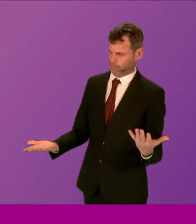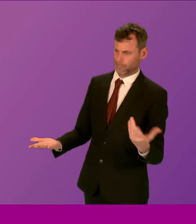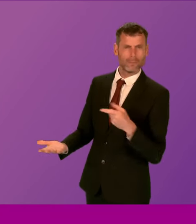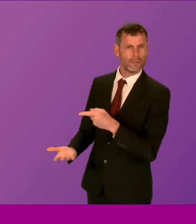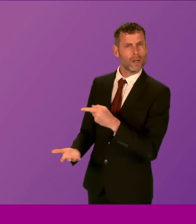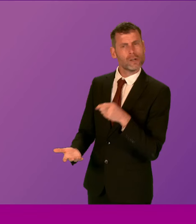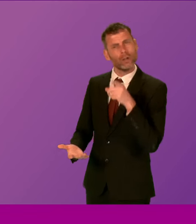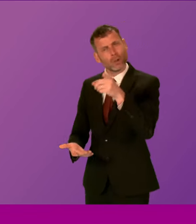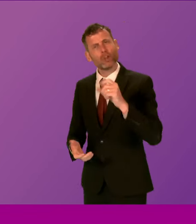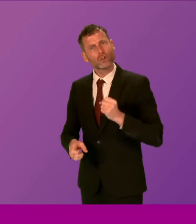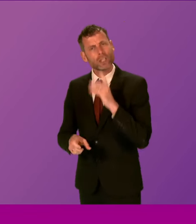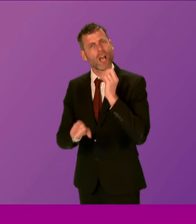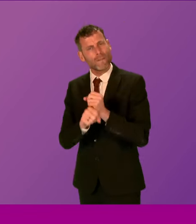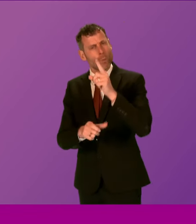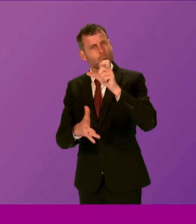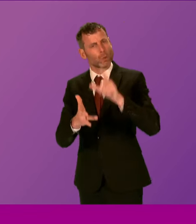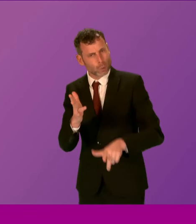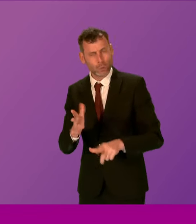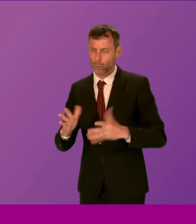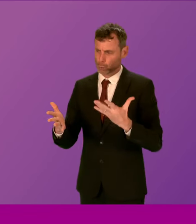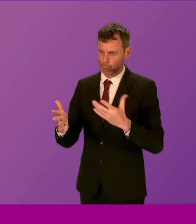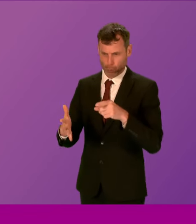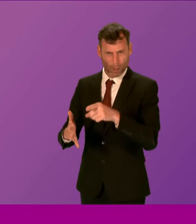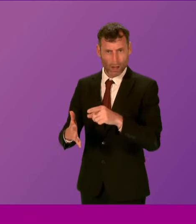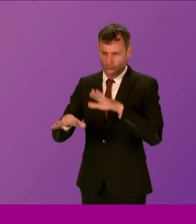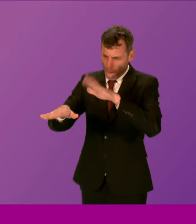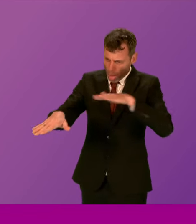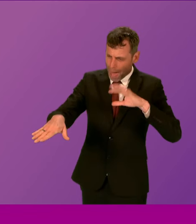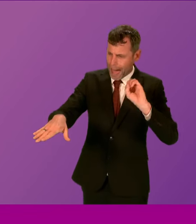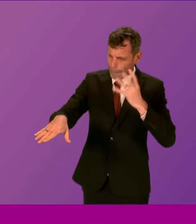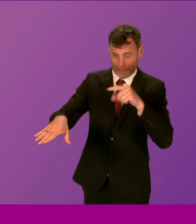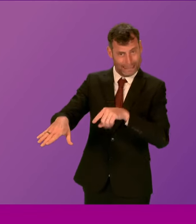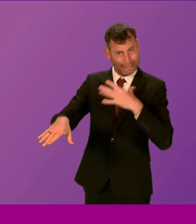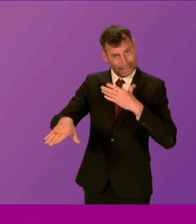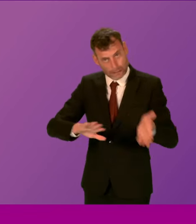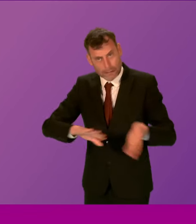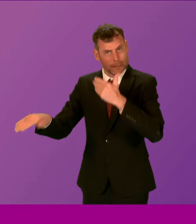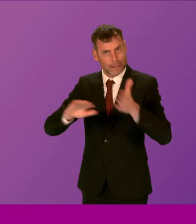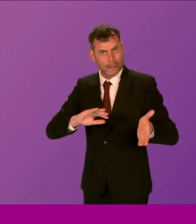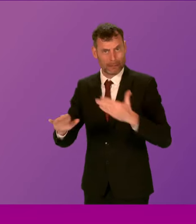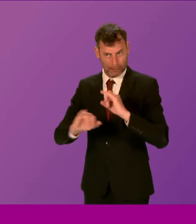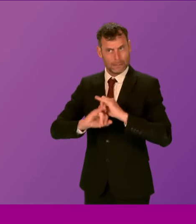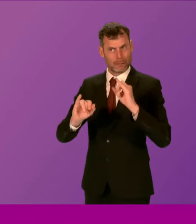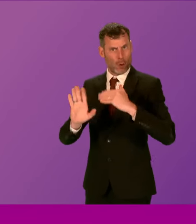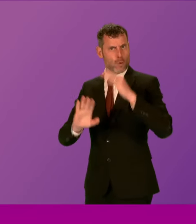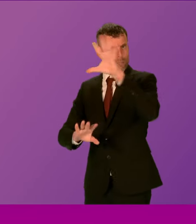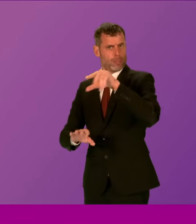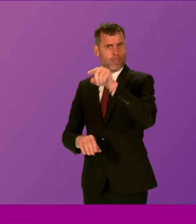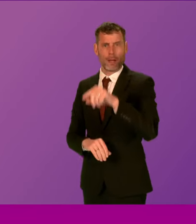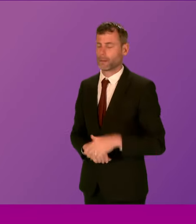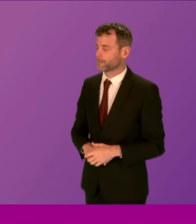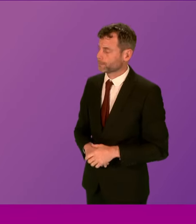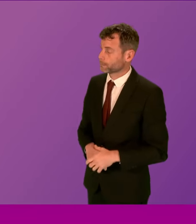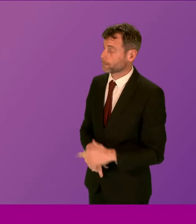the Scottish Government take to address the ongoing crisis across the North East? Thank you. First Minister. Tess White is